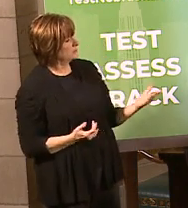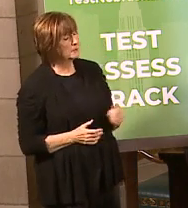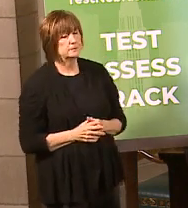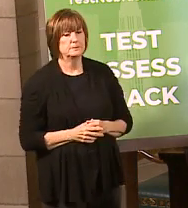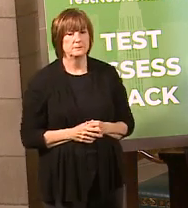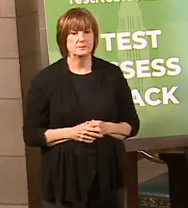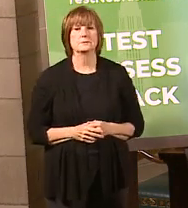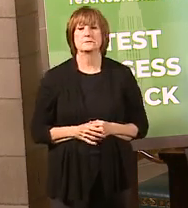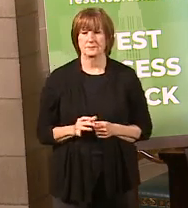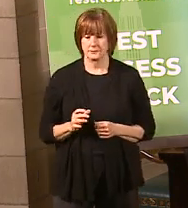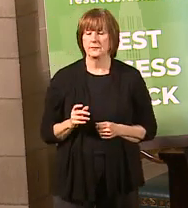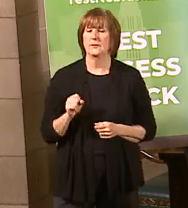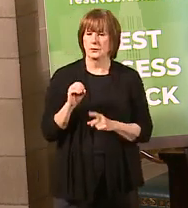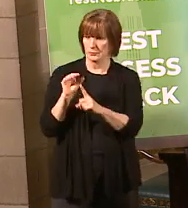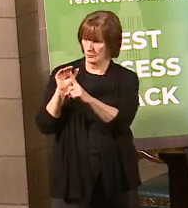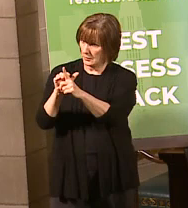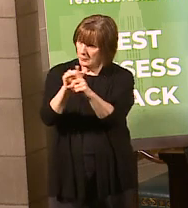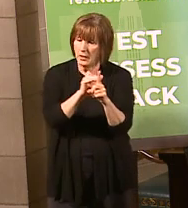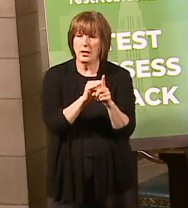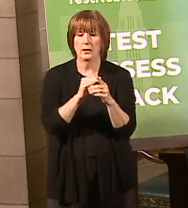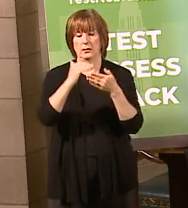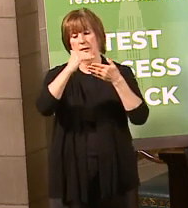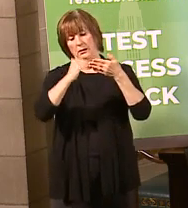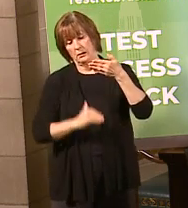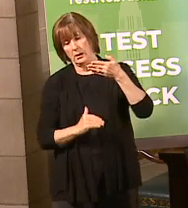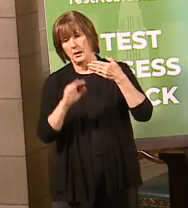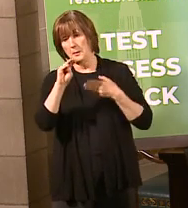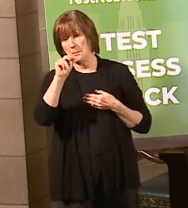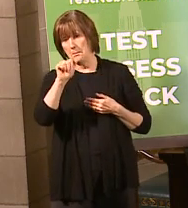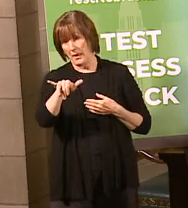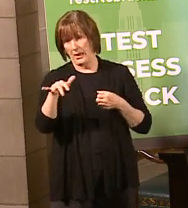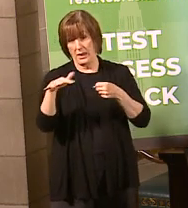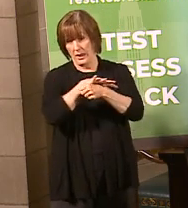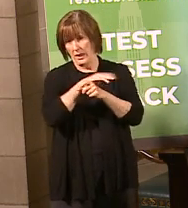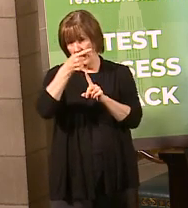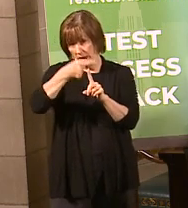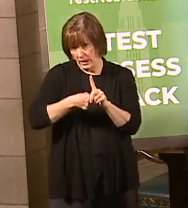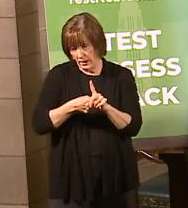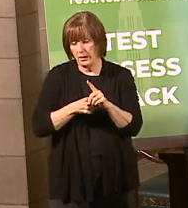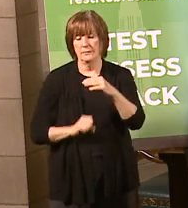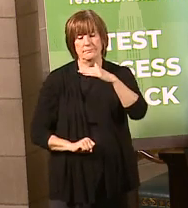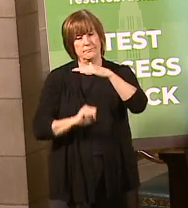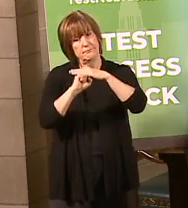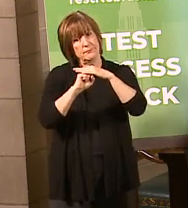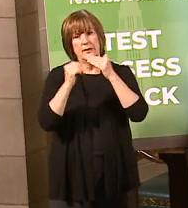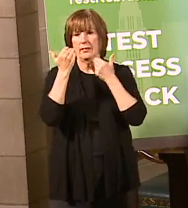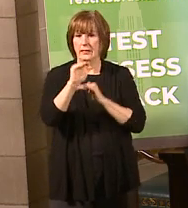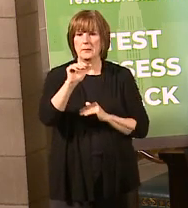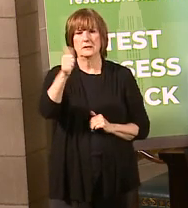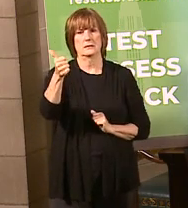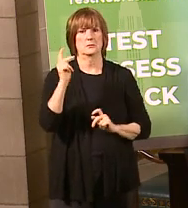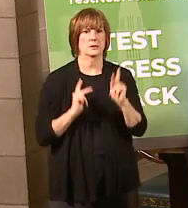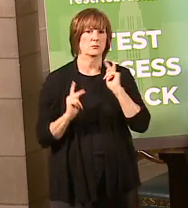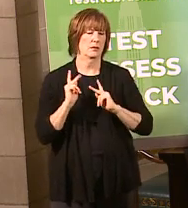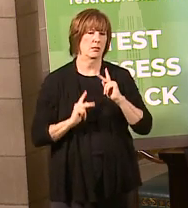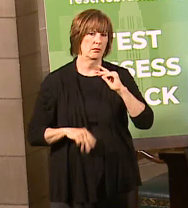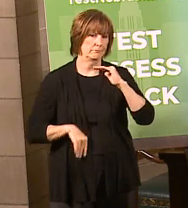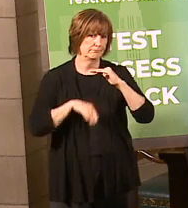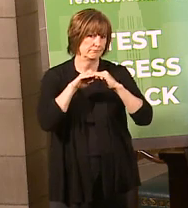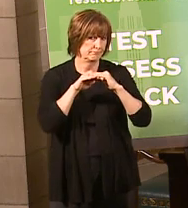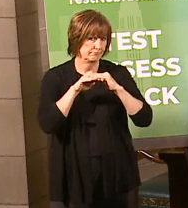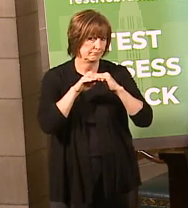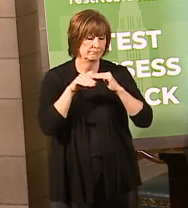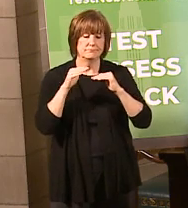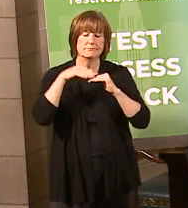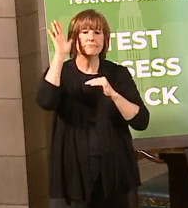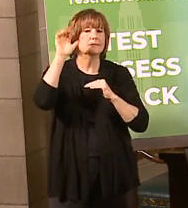So, reminder, through May, we're going to be the 10-person rule. We're doing that and following along what's going to